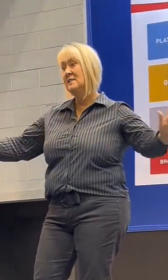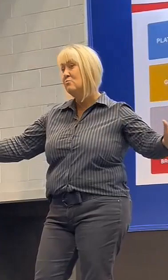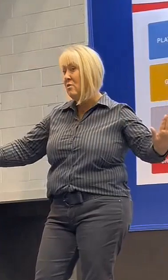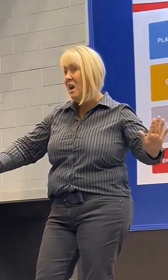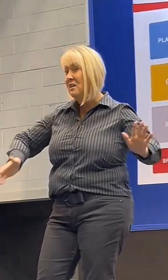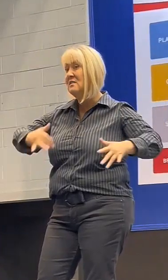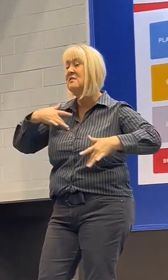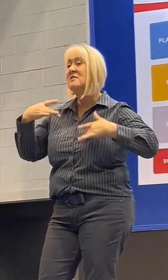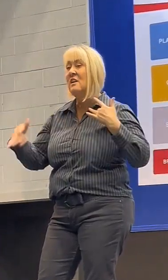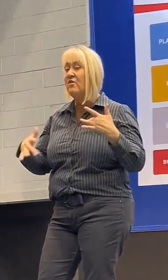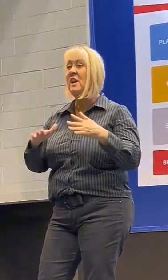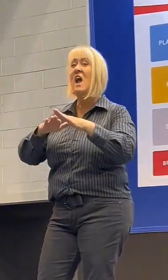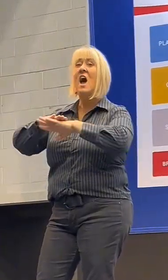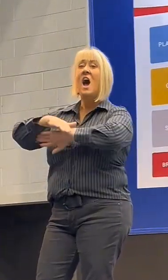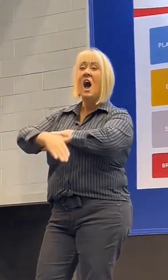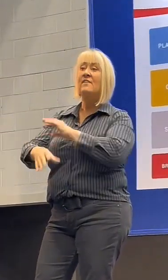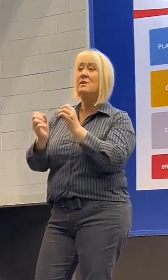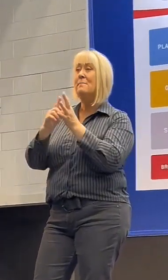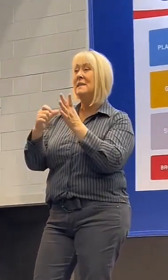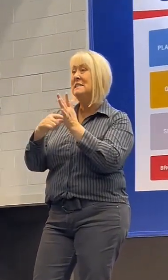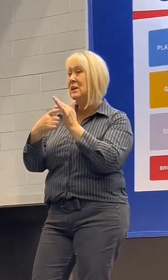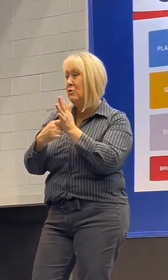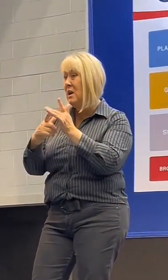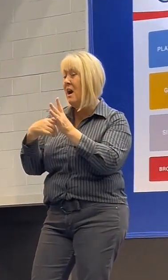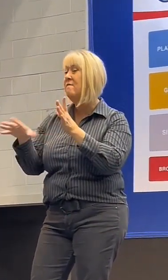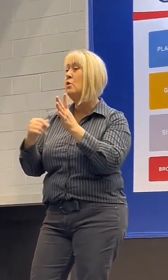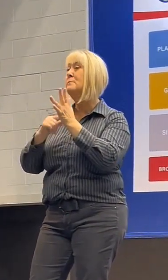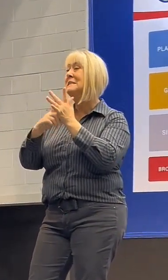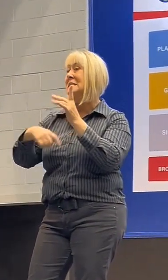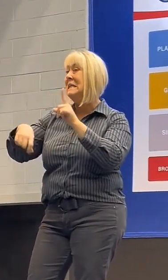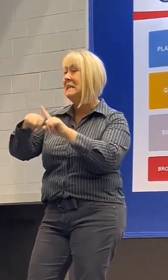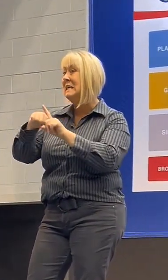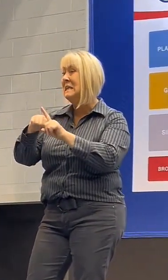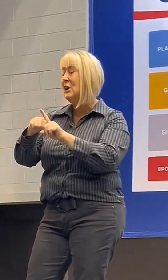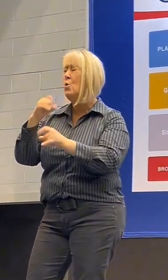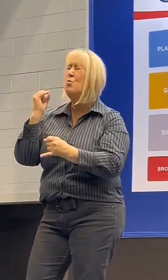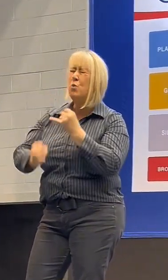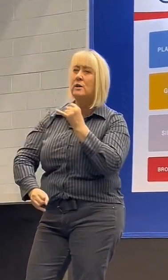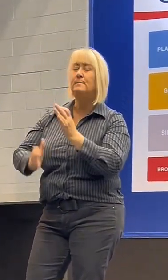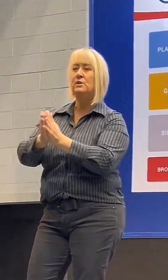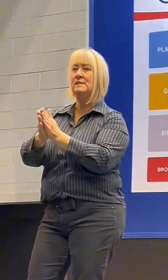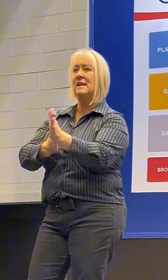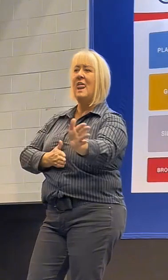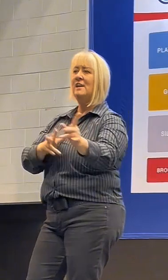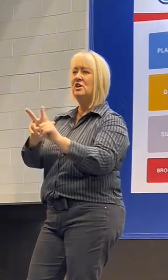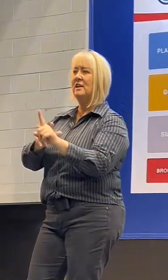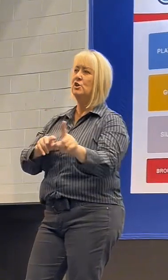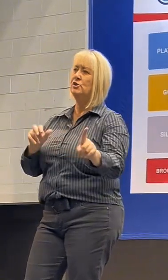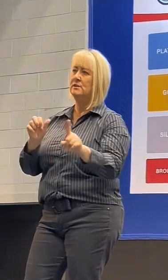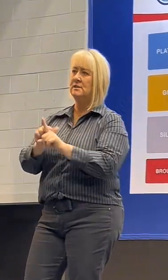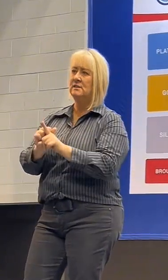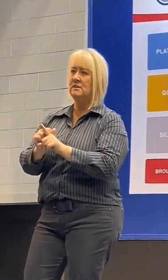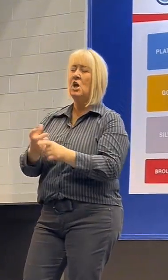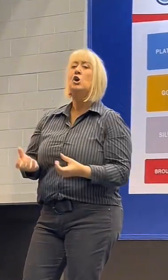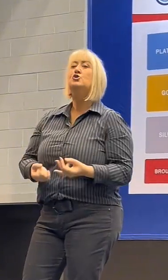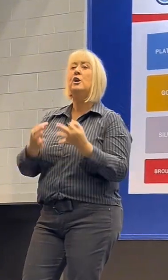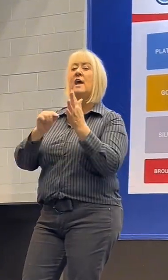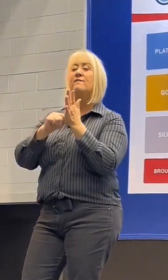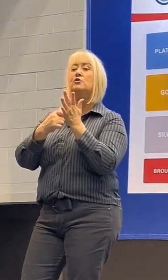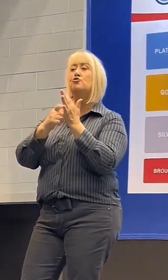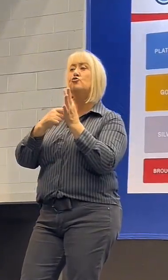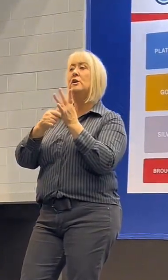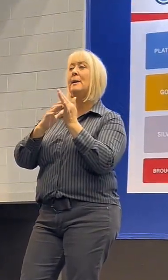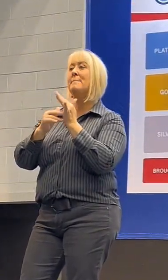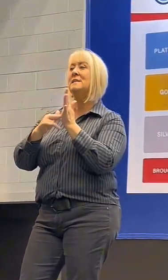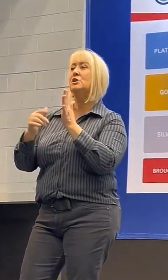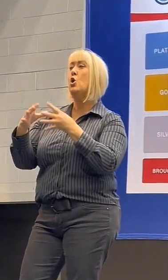vector-borne diseases is a result of delayed diagnosis, limited treatment options, insufficient research, and